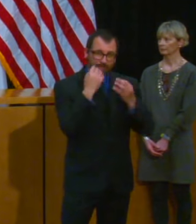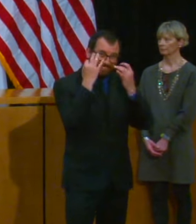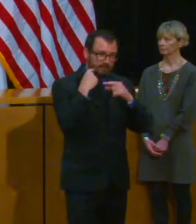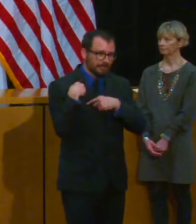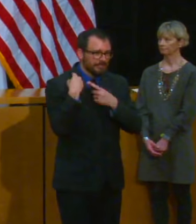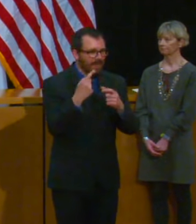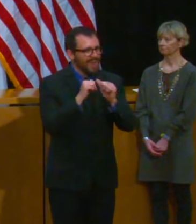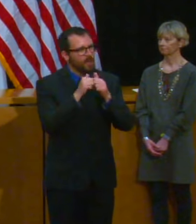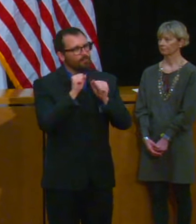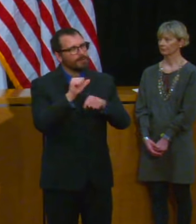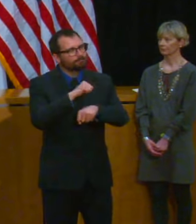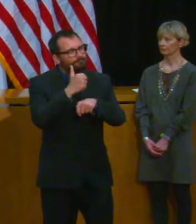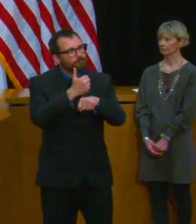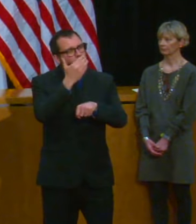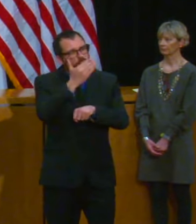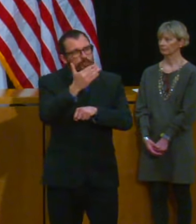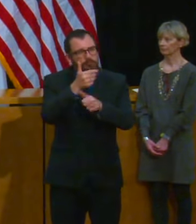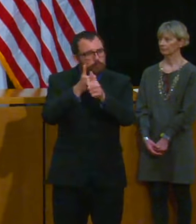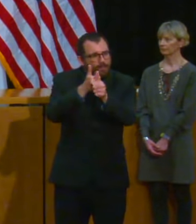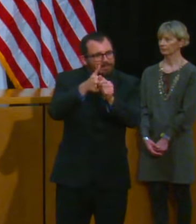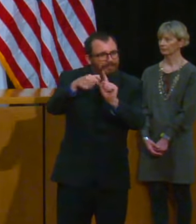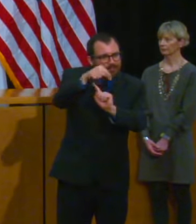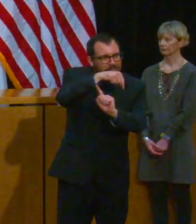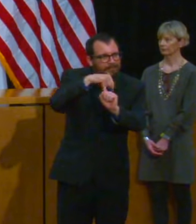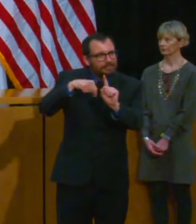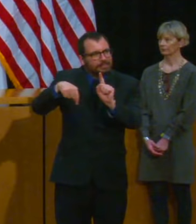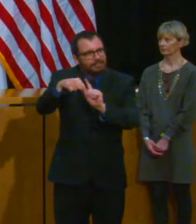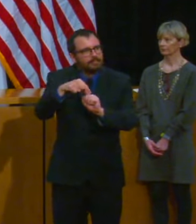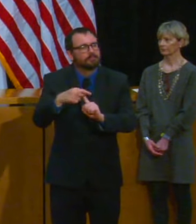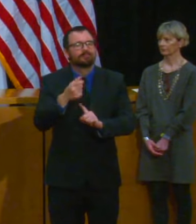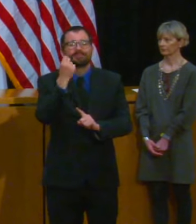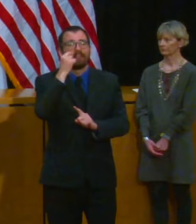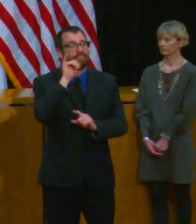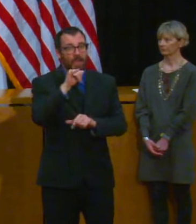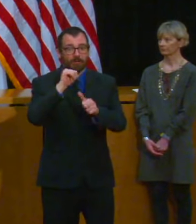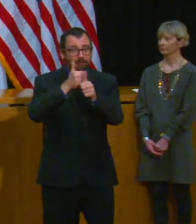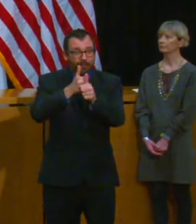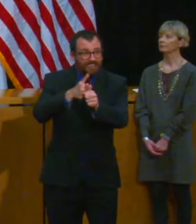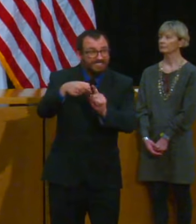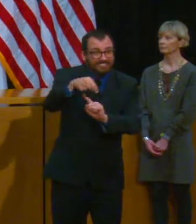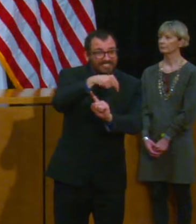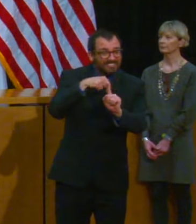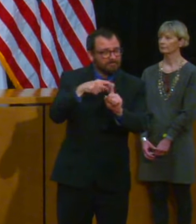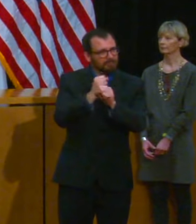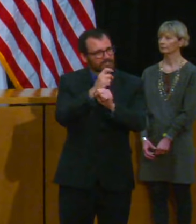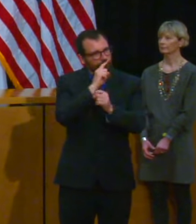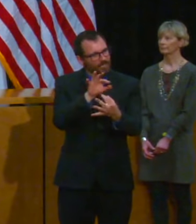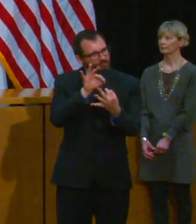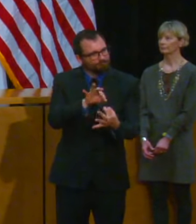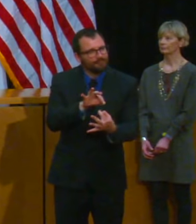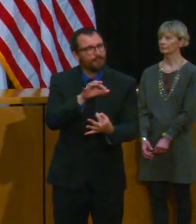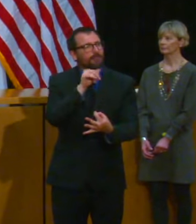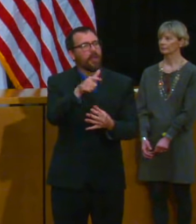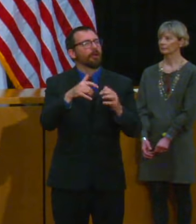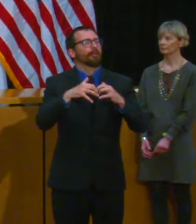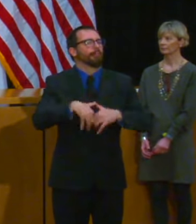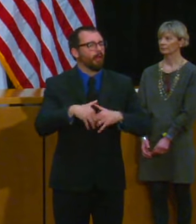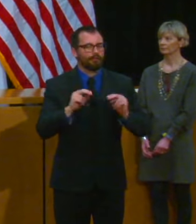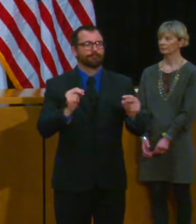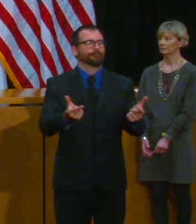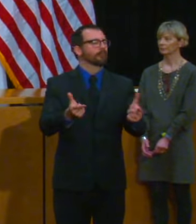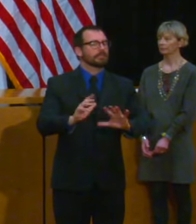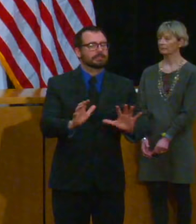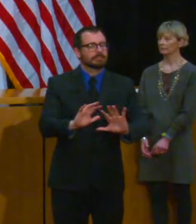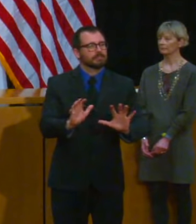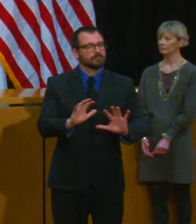it better the thing I worry the most about is this whole tracing program is ultimately going to be based on trust and if you